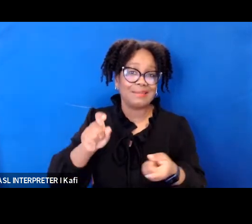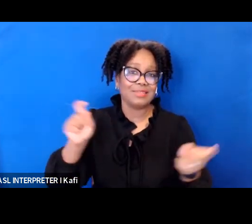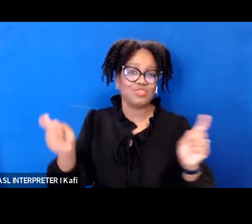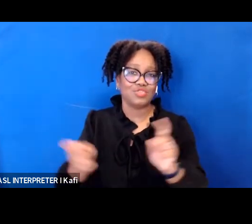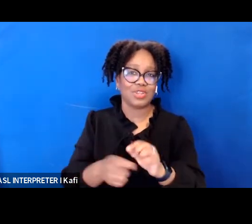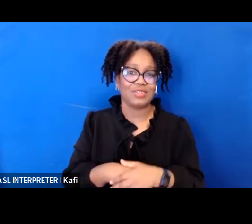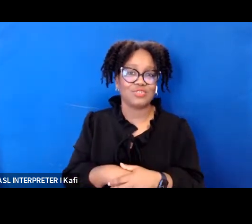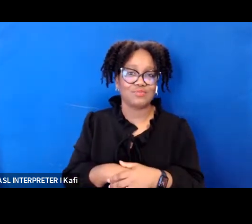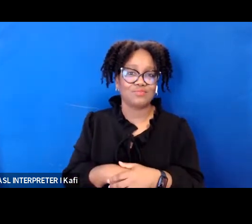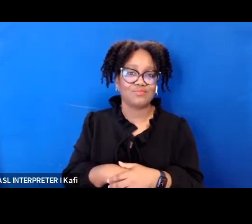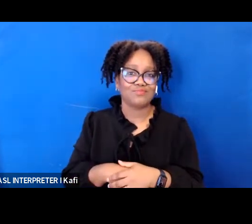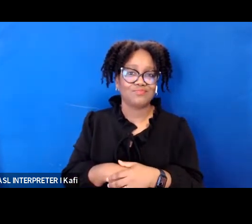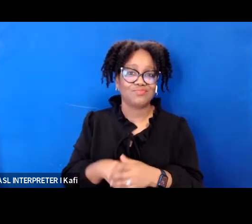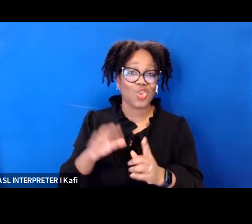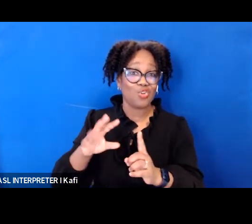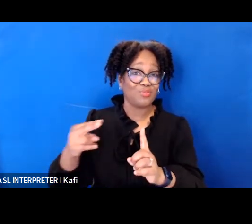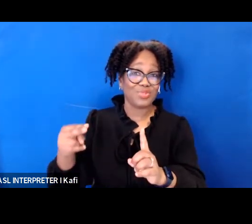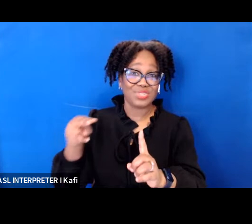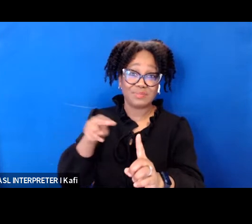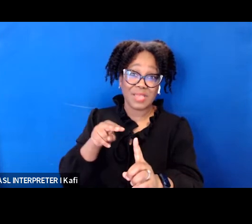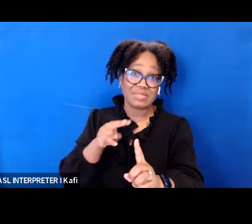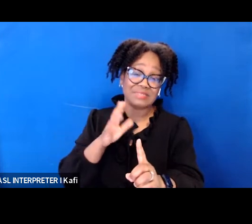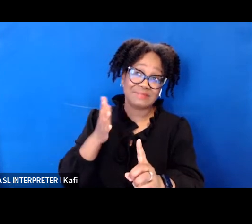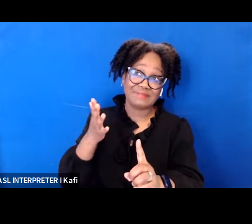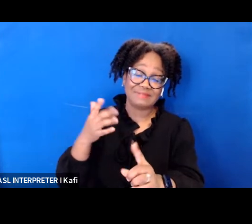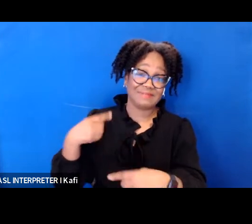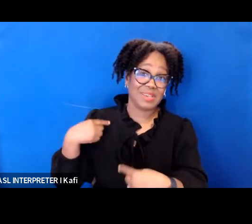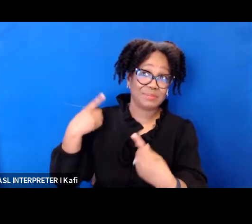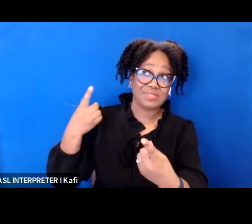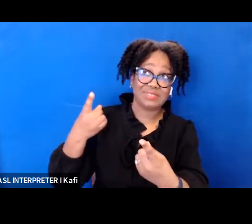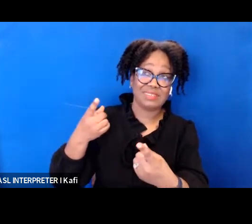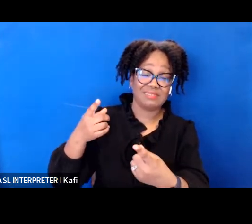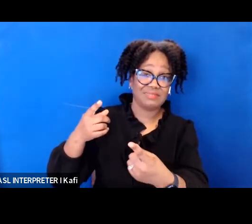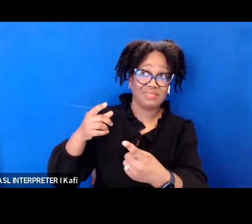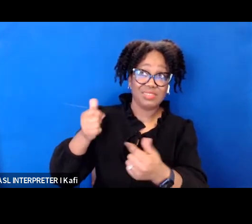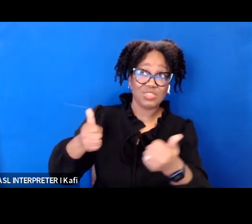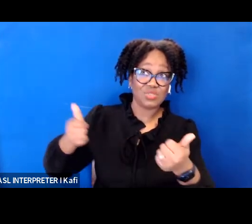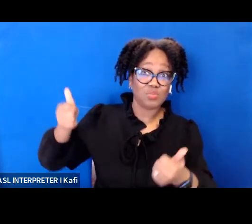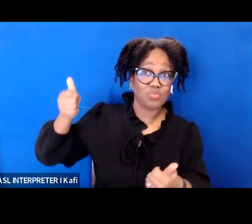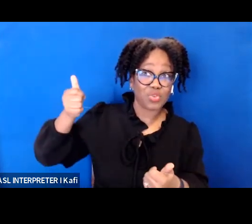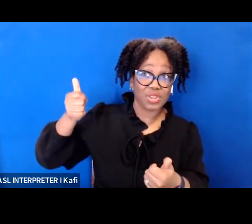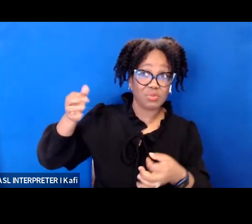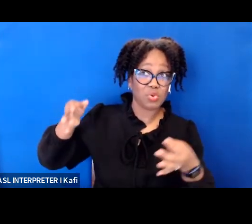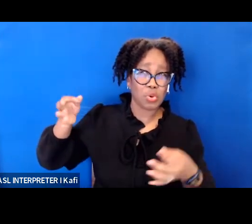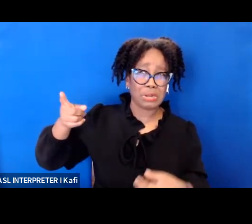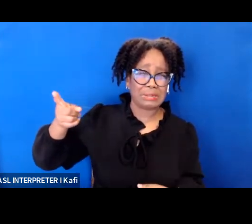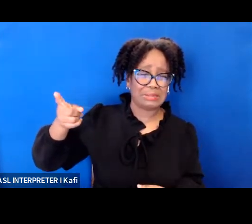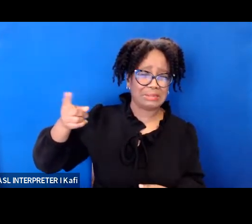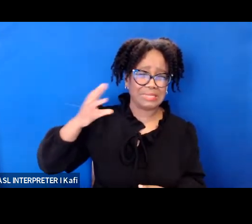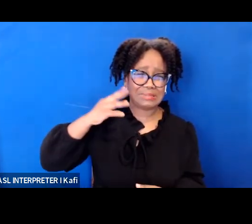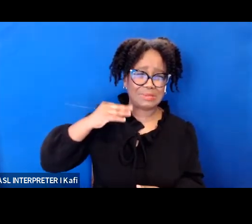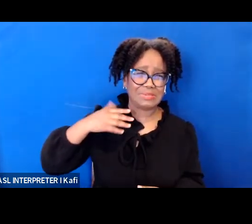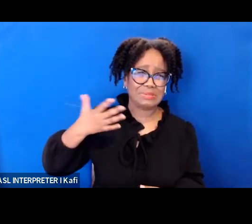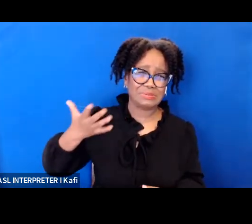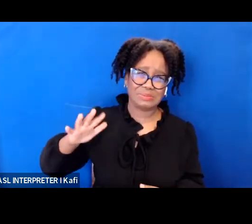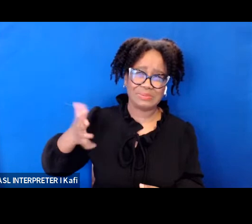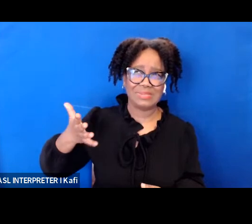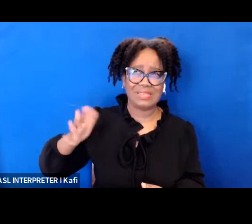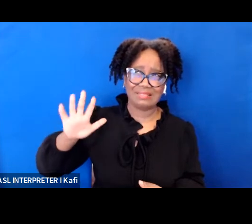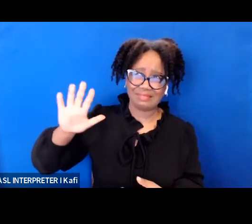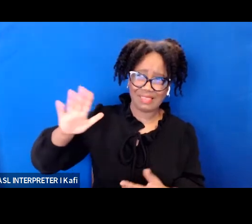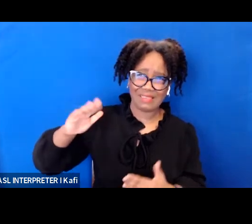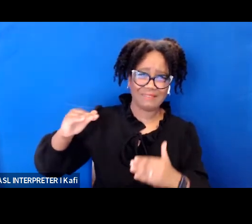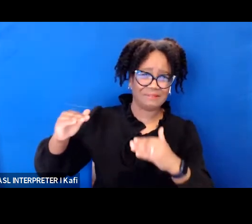been let's face it largely lacking on the high court judge jackson has rendered important and disability